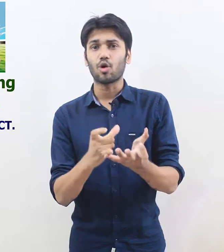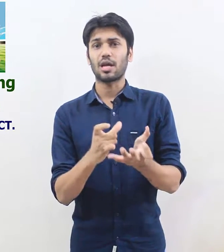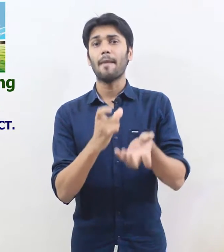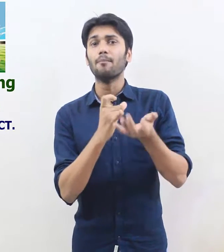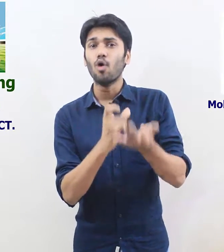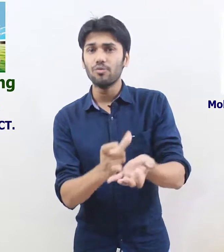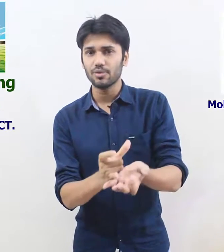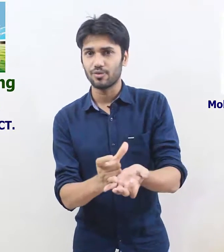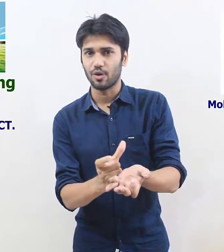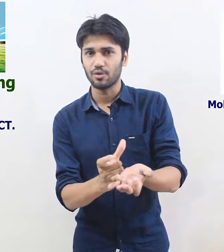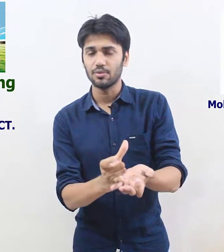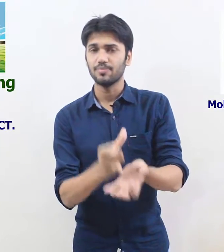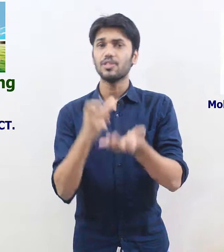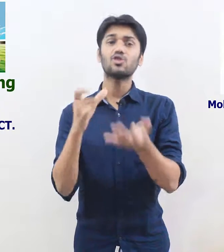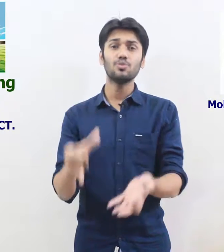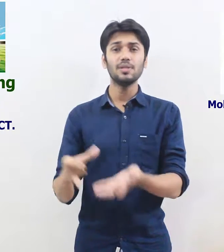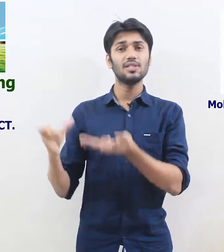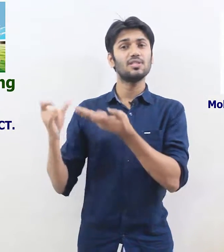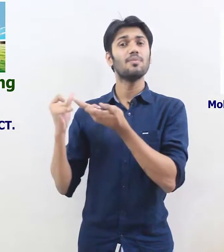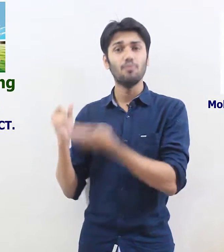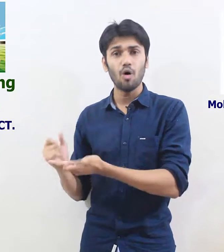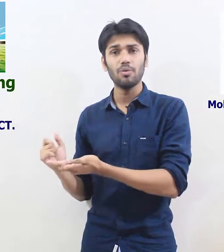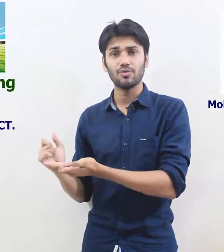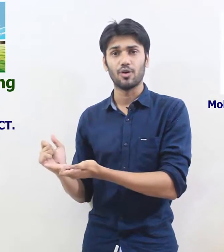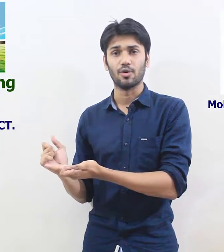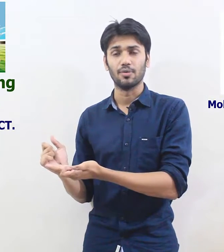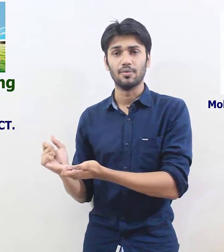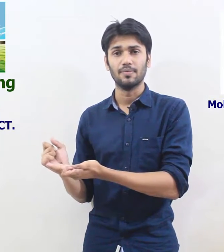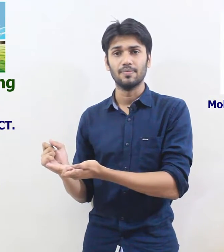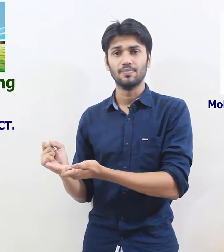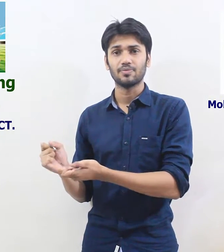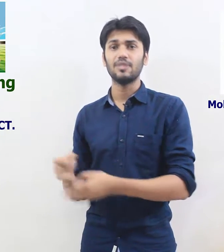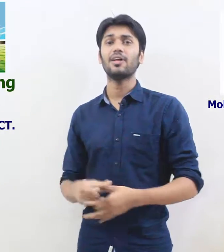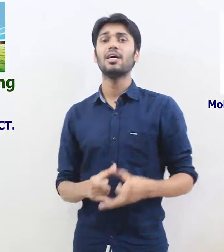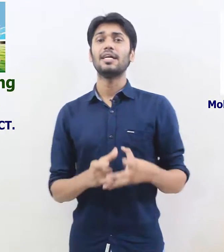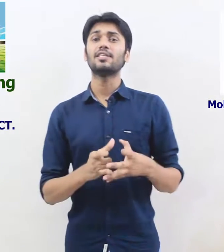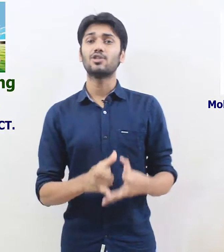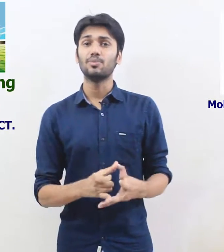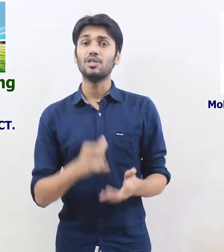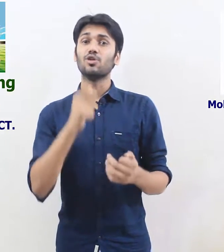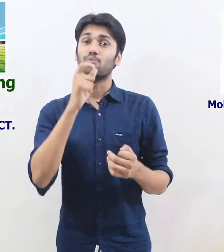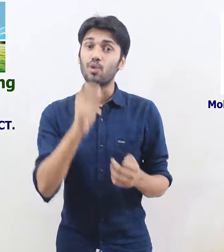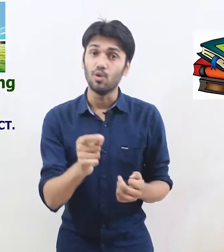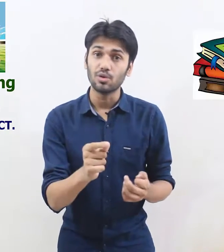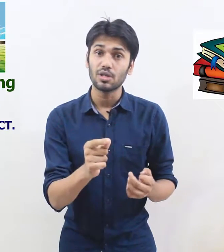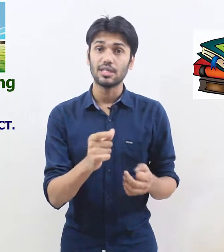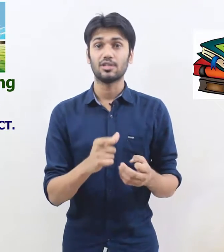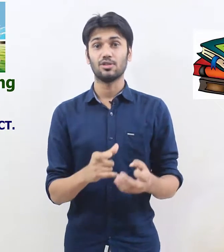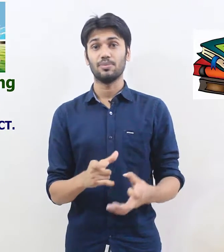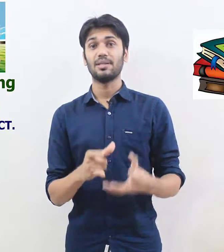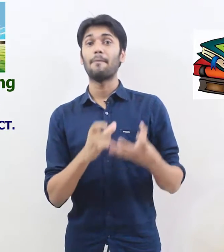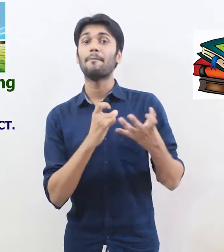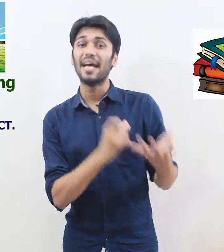have got a mobile phone it could be this mobile phone even it could be your book it could be the